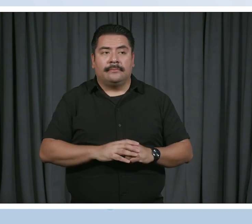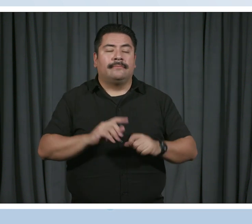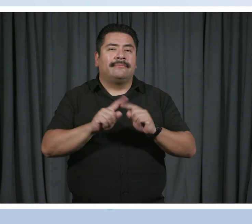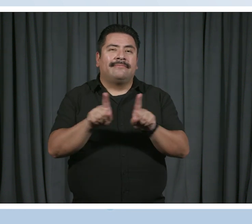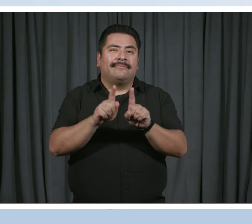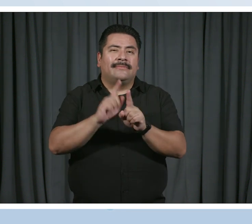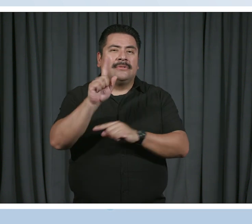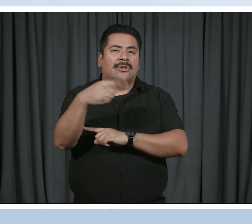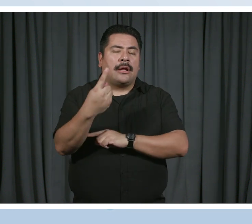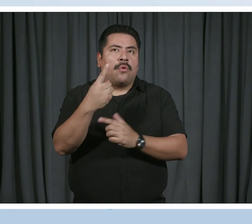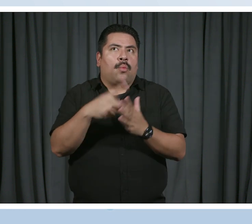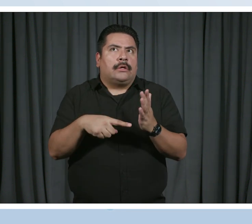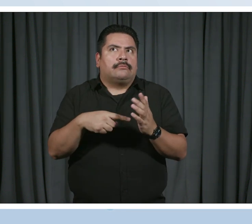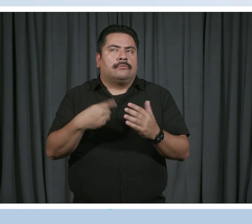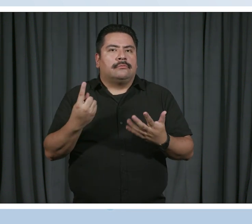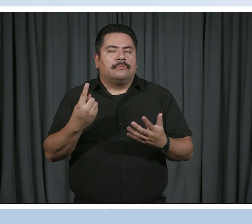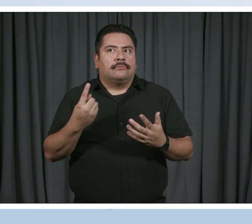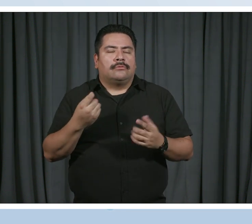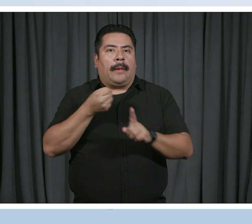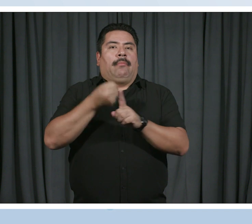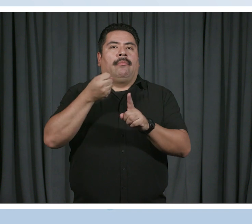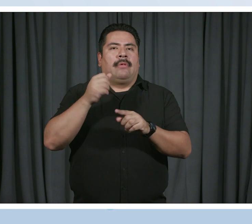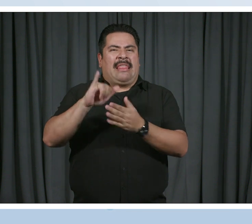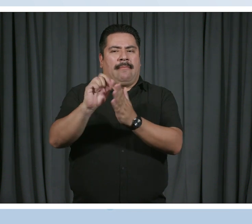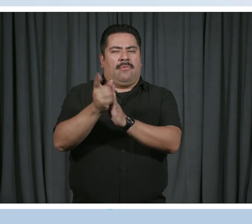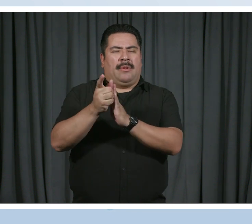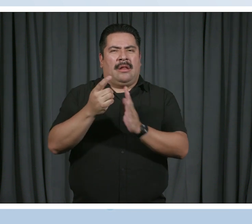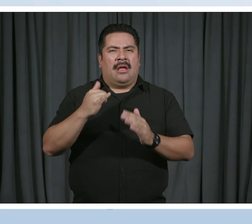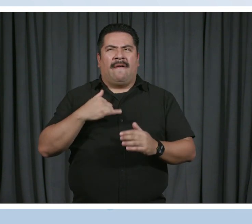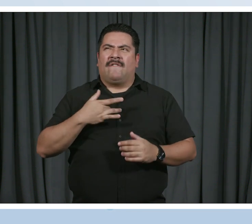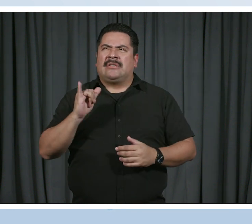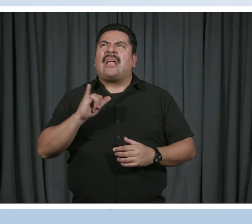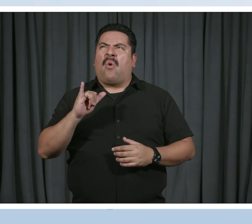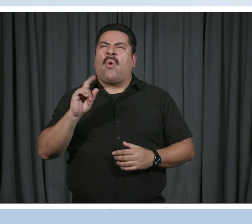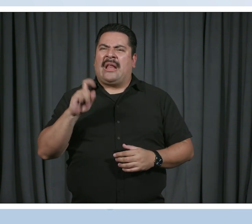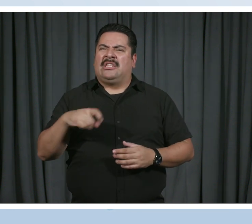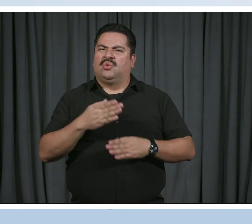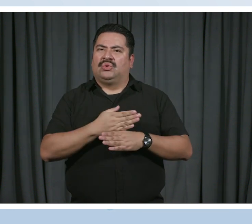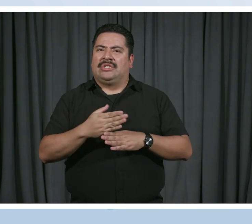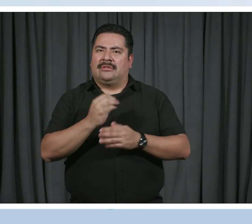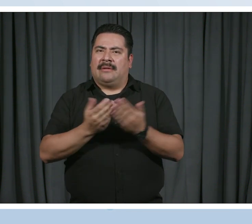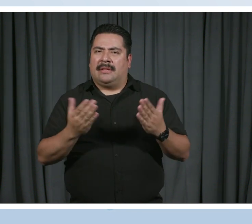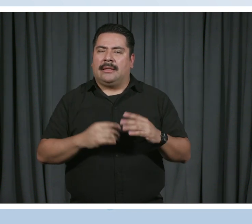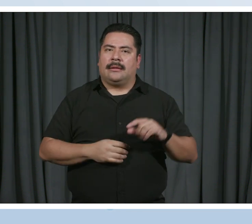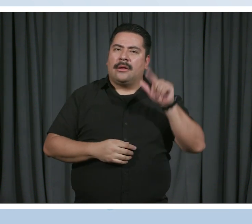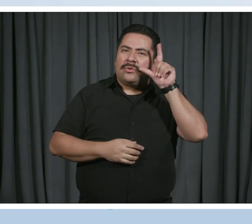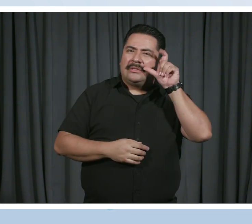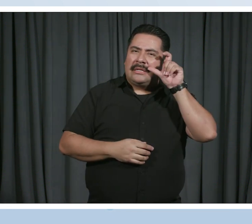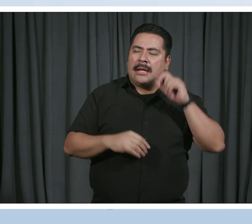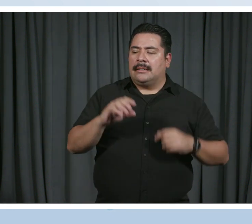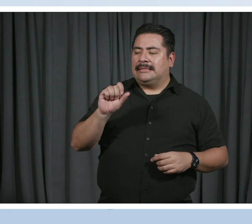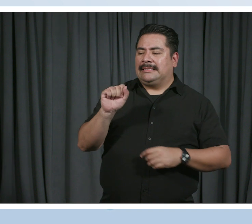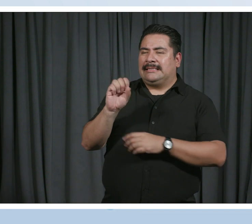just kind of what strikes me in the moment, what kind of feels like, yeah, I need to share something. And Sam talked a little bit